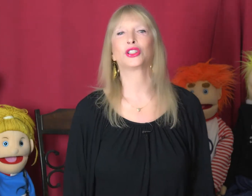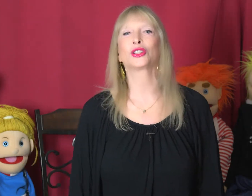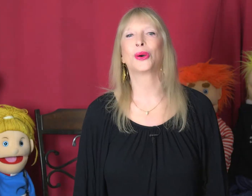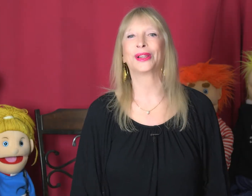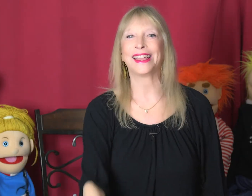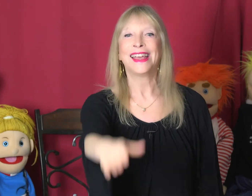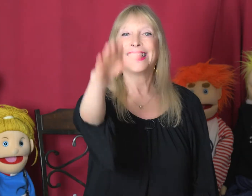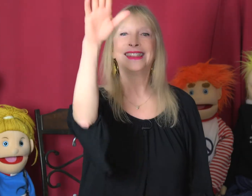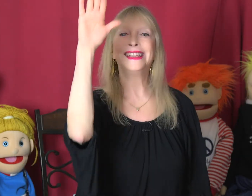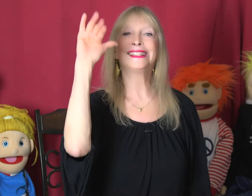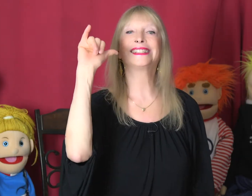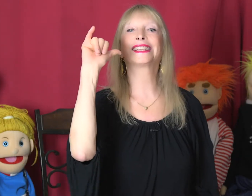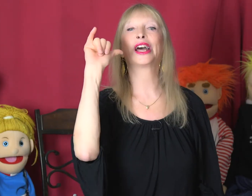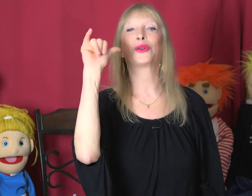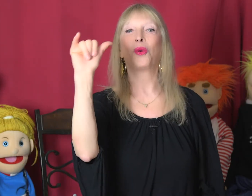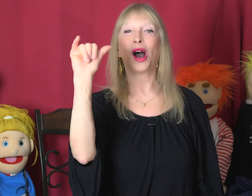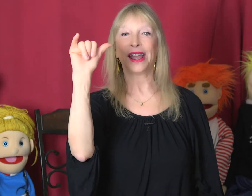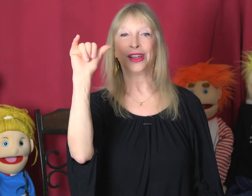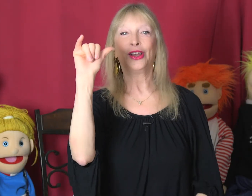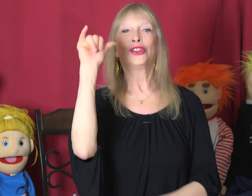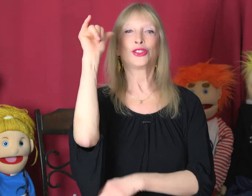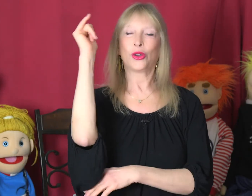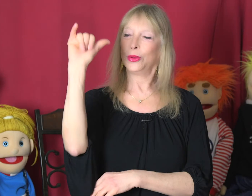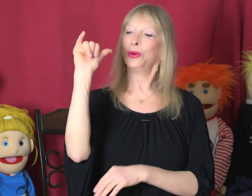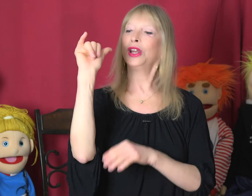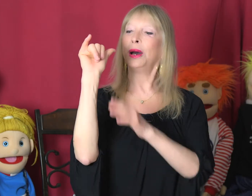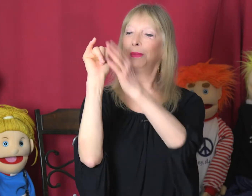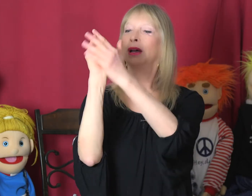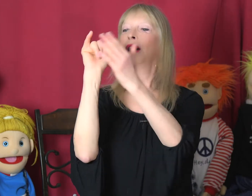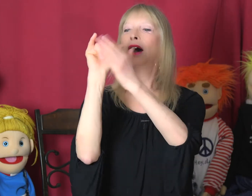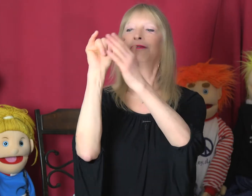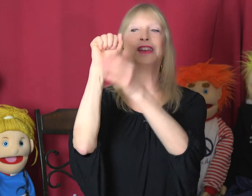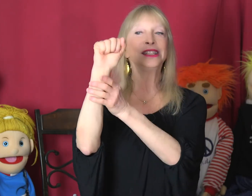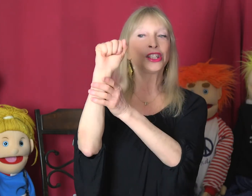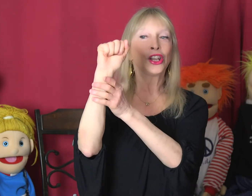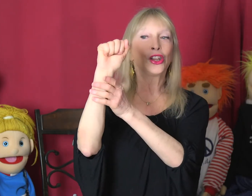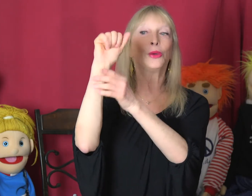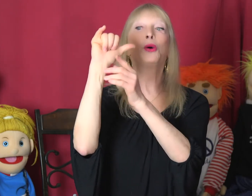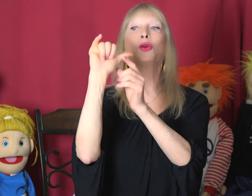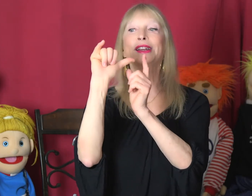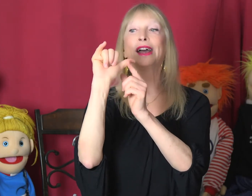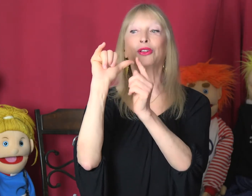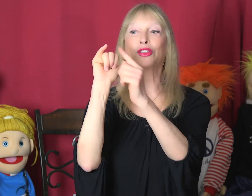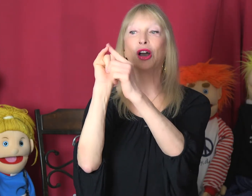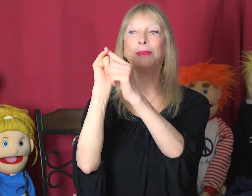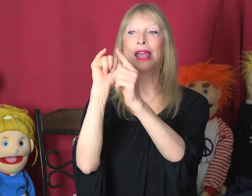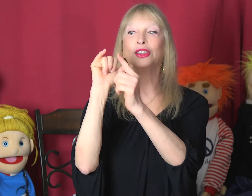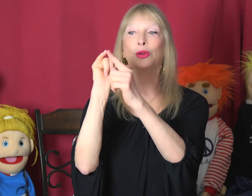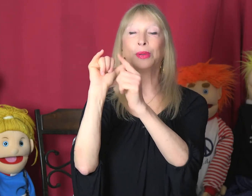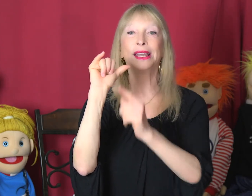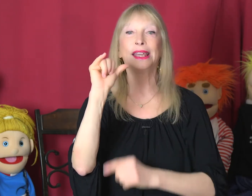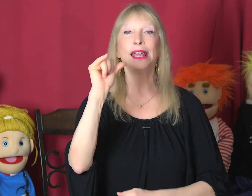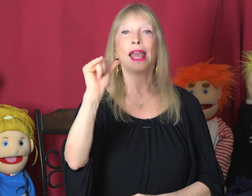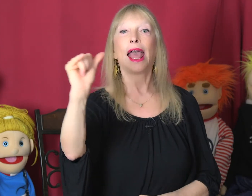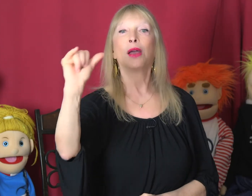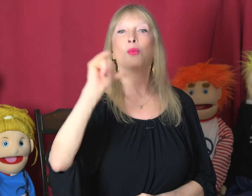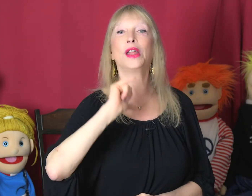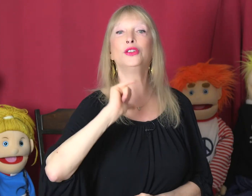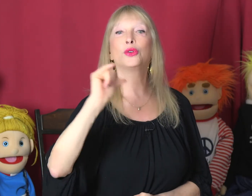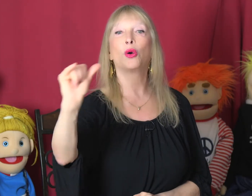slowly. This is the letter Y. So you put up a fist. You're poking out your thumb and your pinky. And when you go